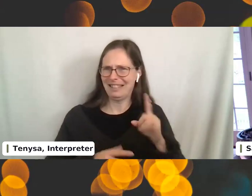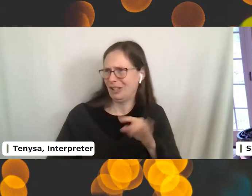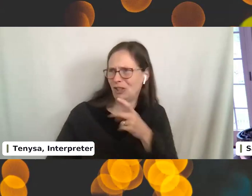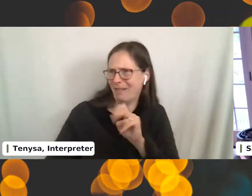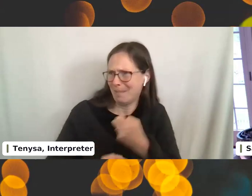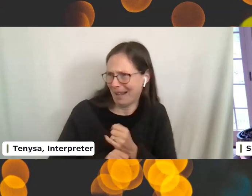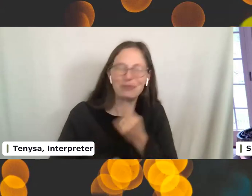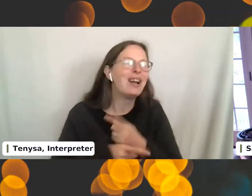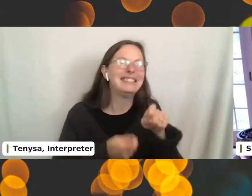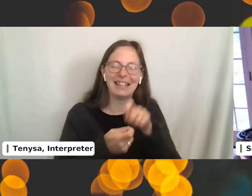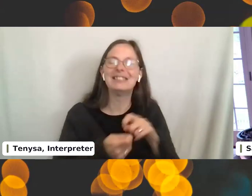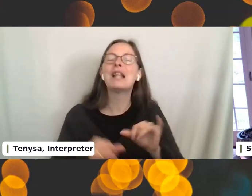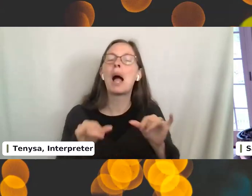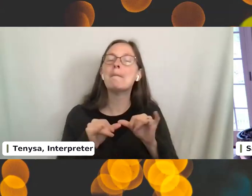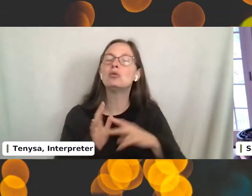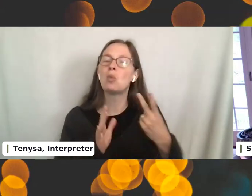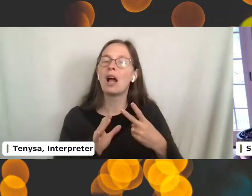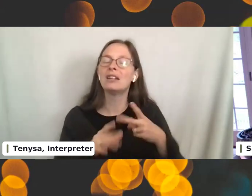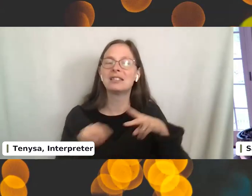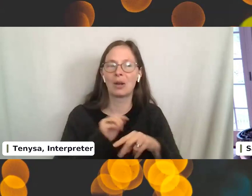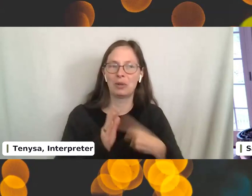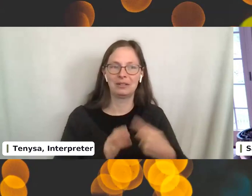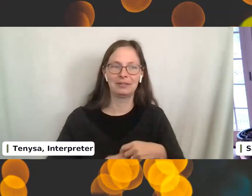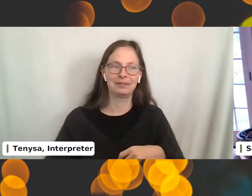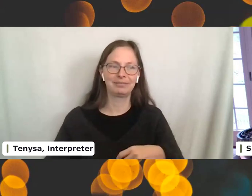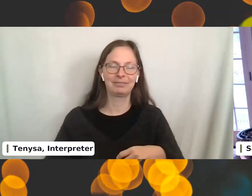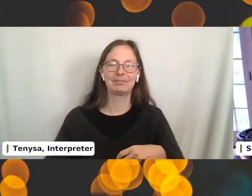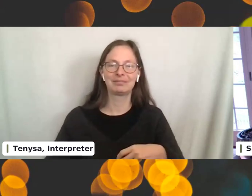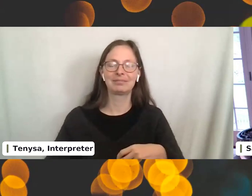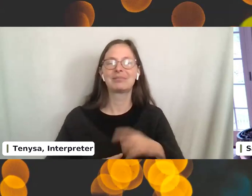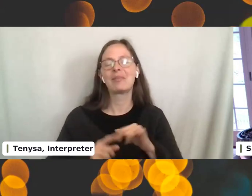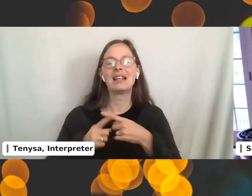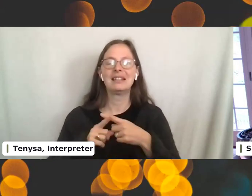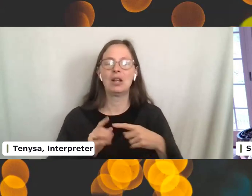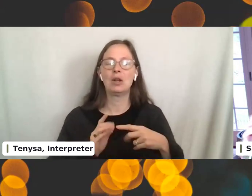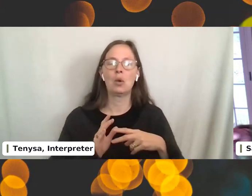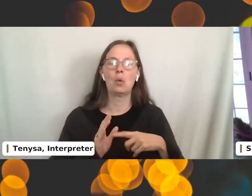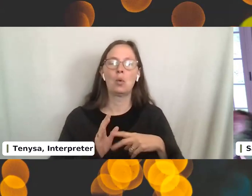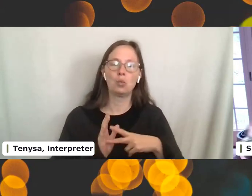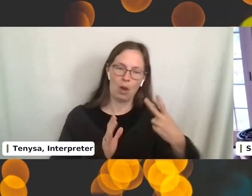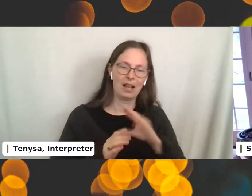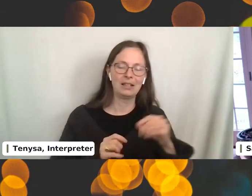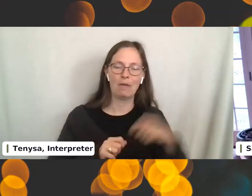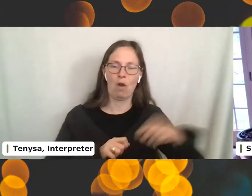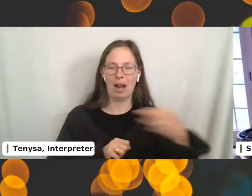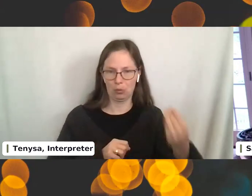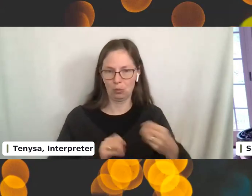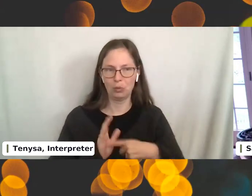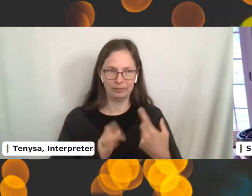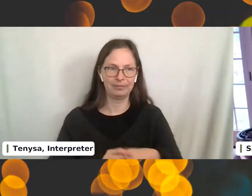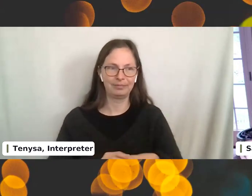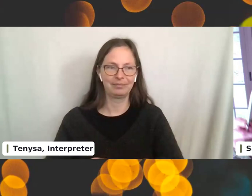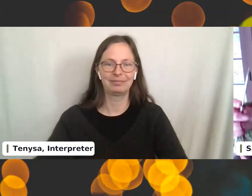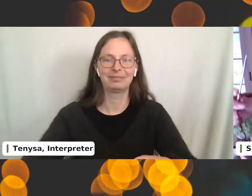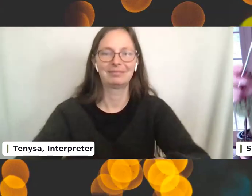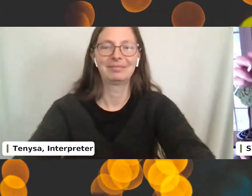measuring twice, cutting once, except you've knitted twice and ripped out once. Frogged once. Okay. So now you